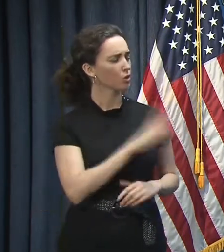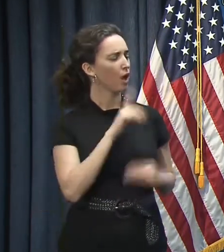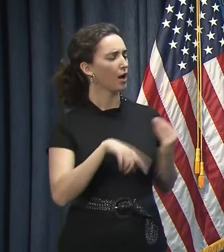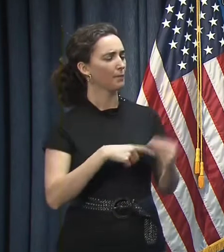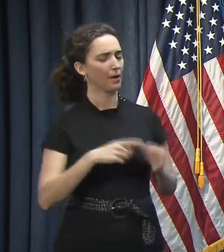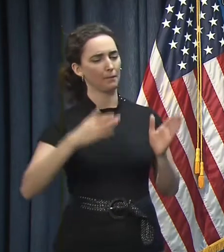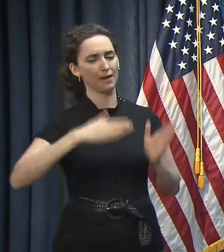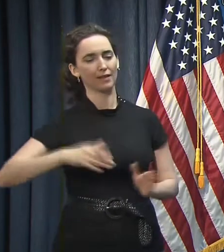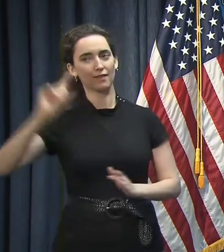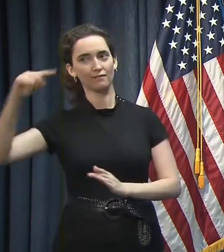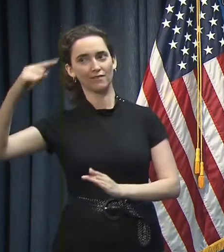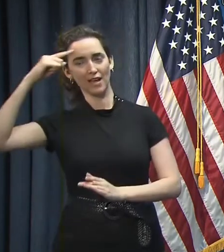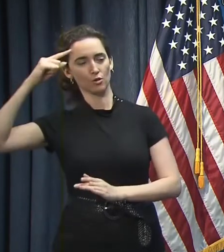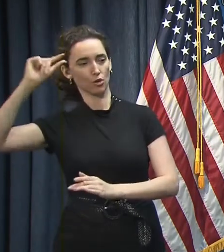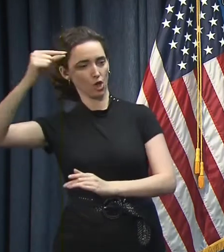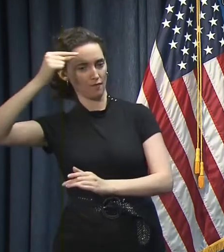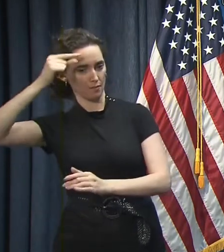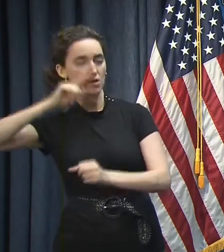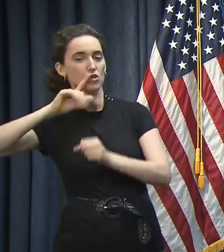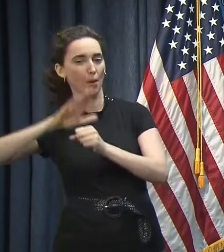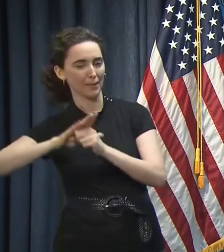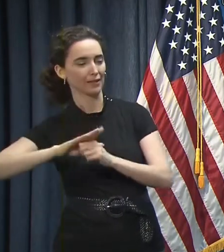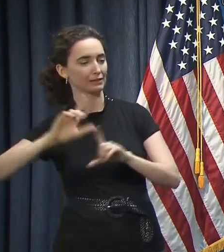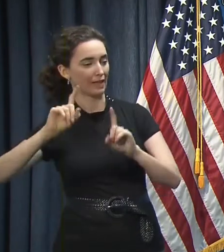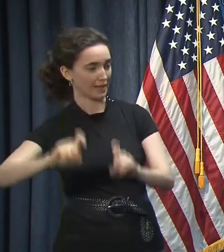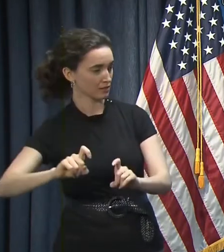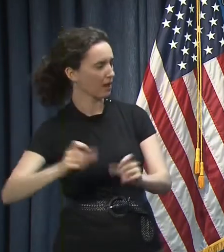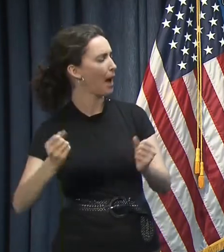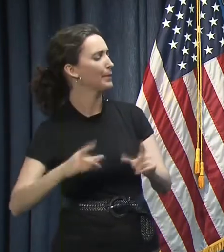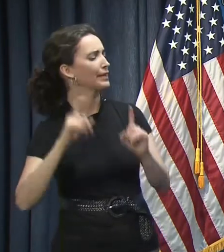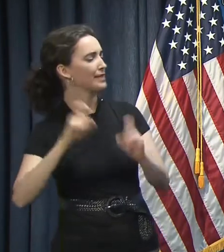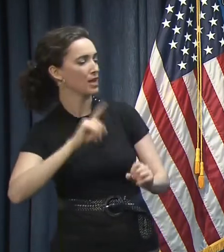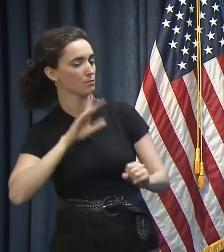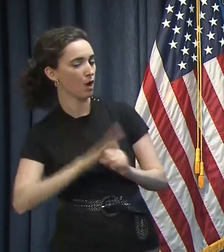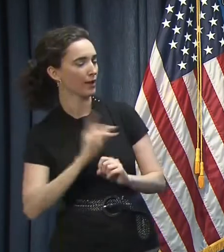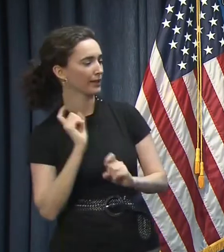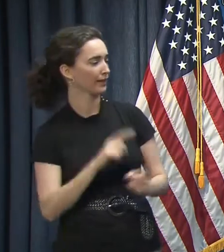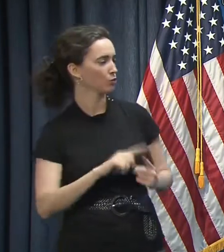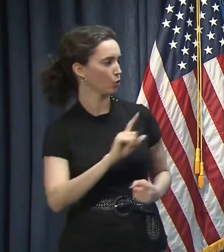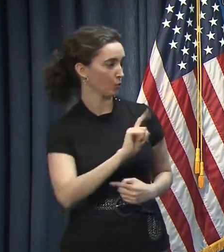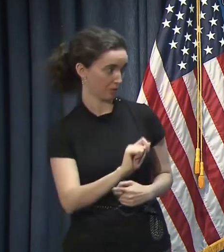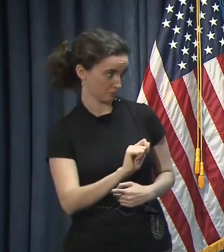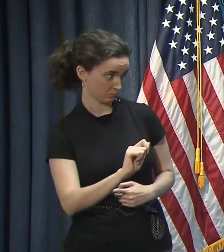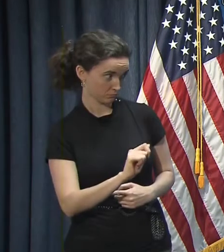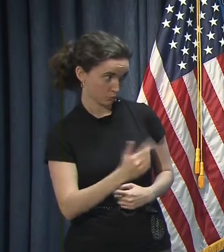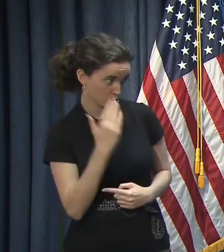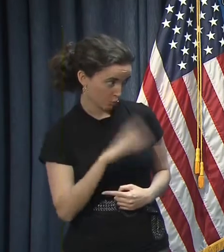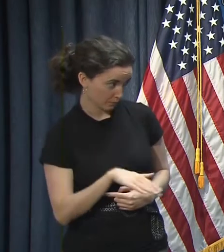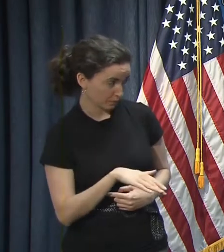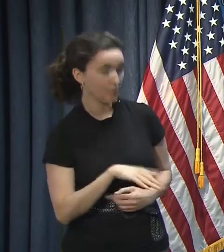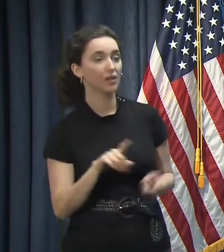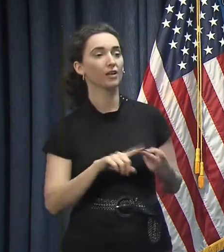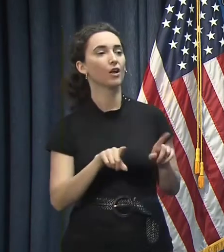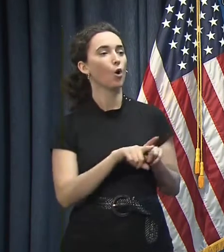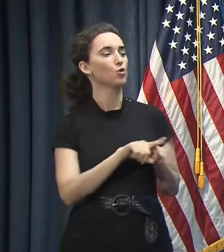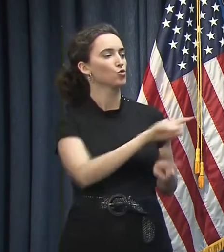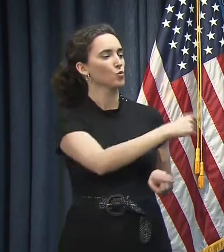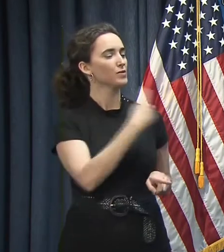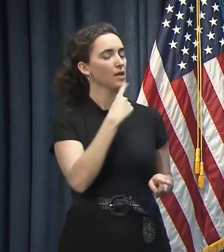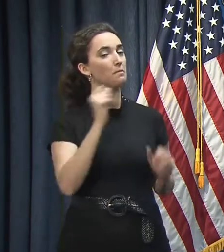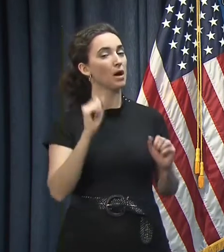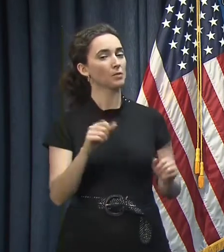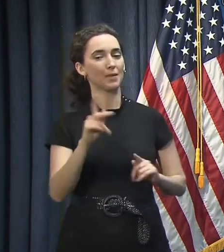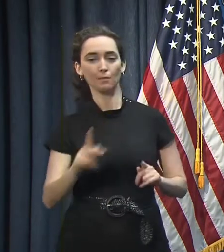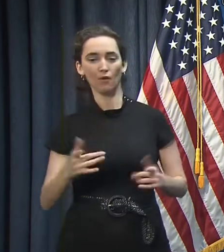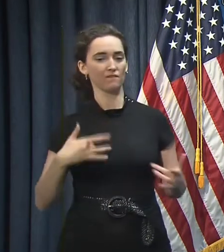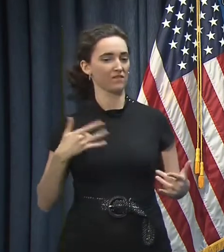tests have they committed? Did they commit a specific number to Louisiana? And also, you mentioned the possibility that we're going to start testing asymptomatic